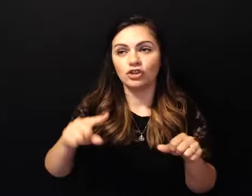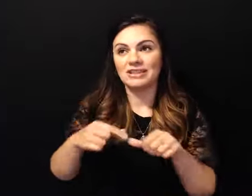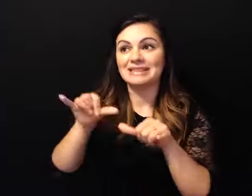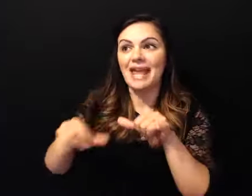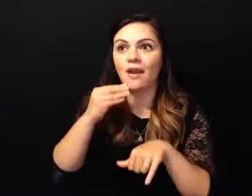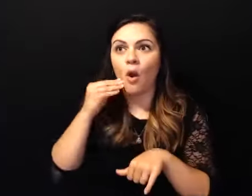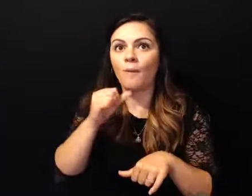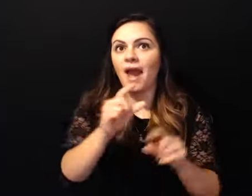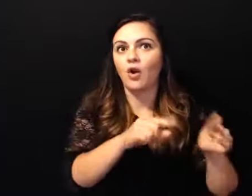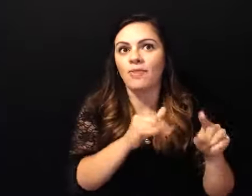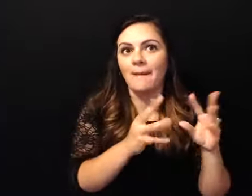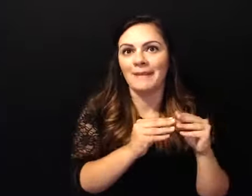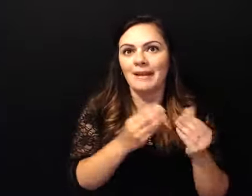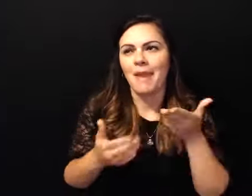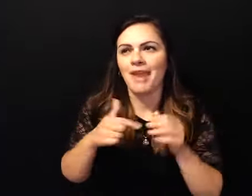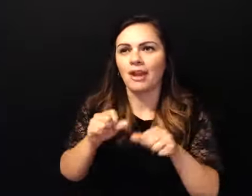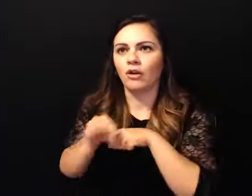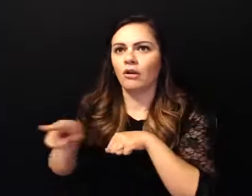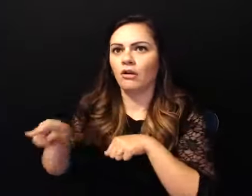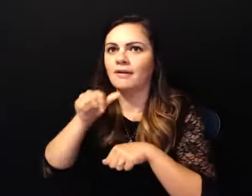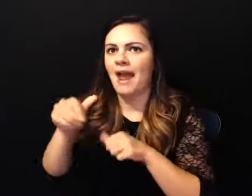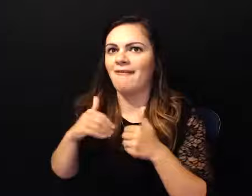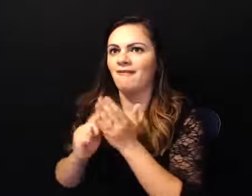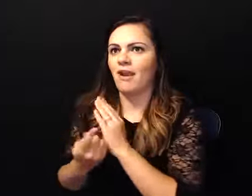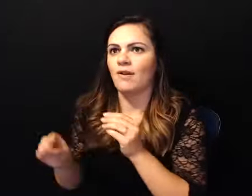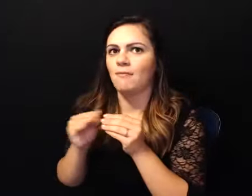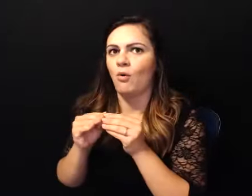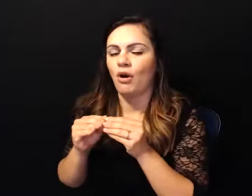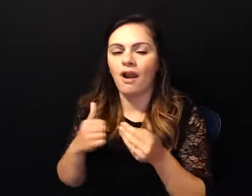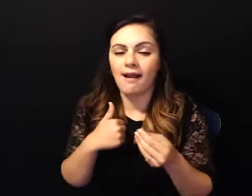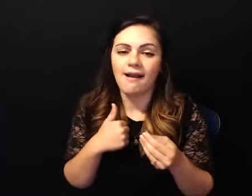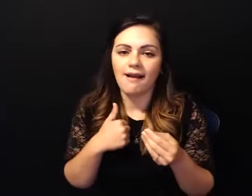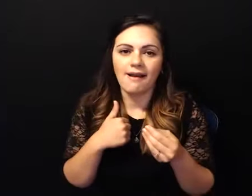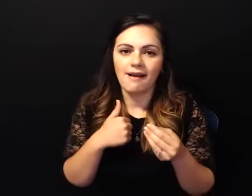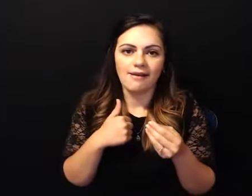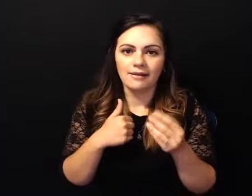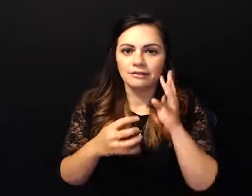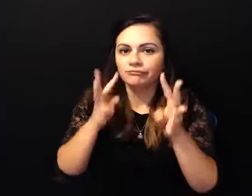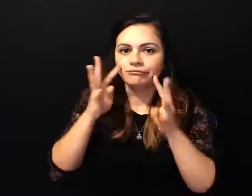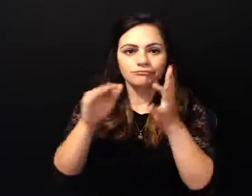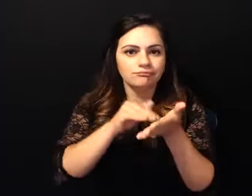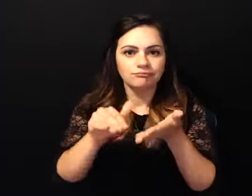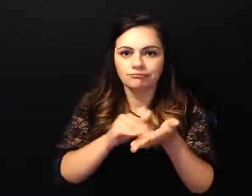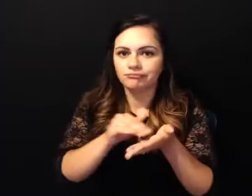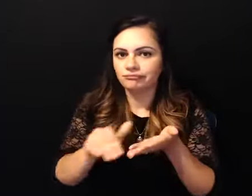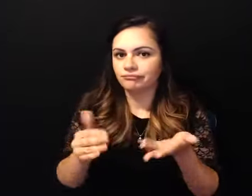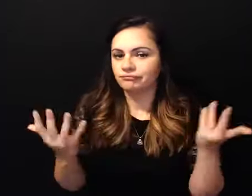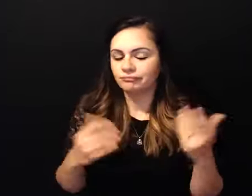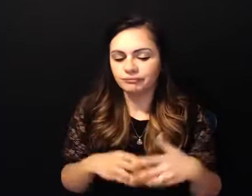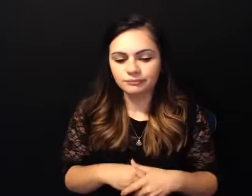uh whatever sick story i was telling myself instead of going to meetings reaching out to you and being of service you know um so i drank again